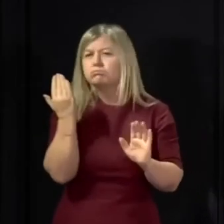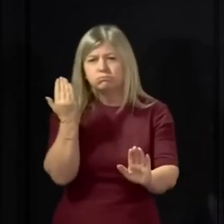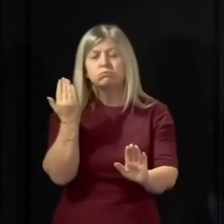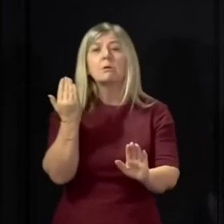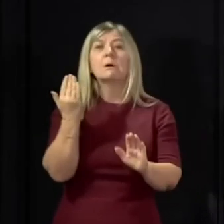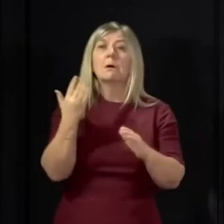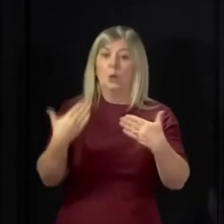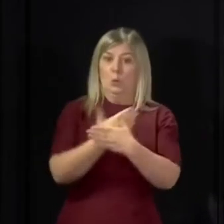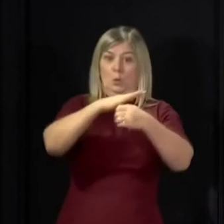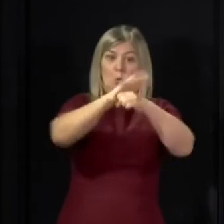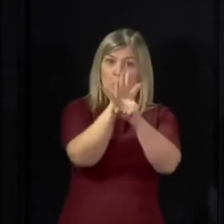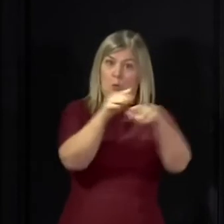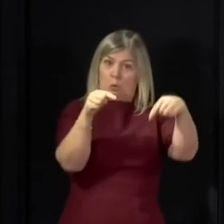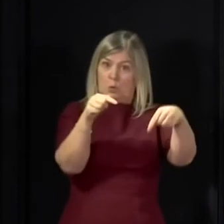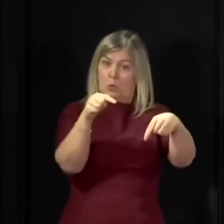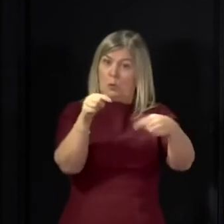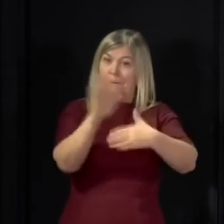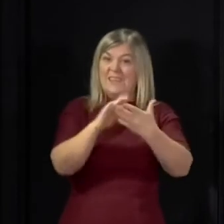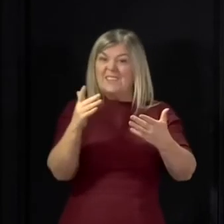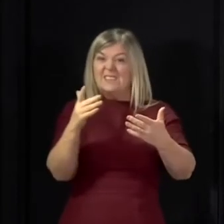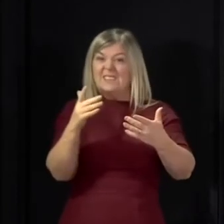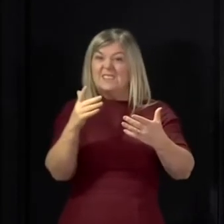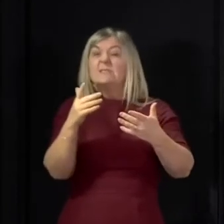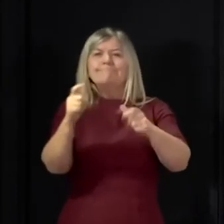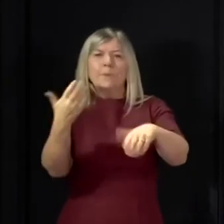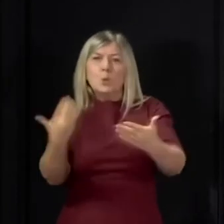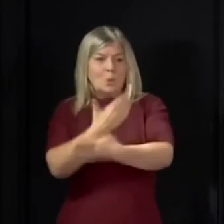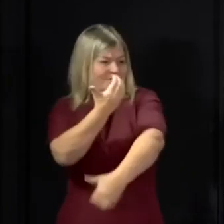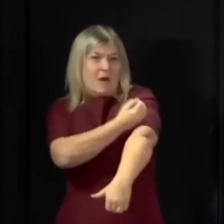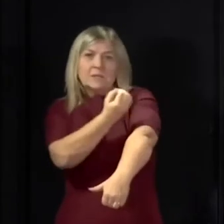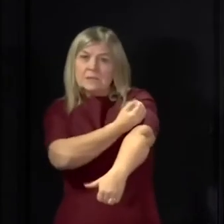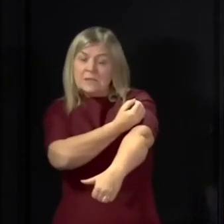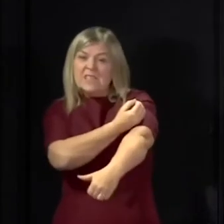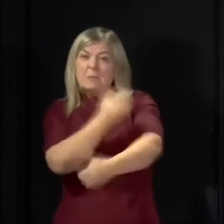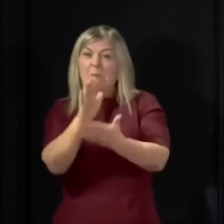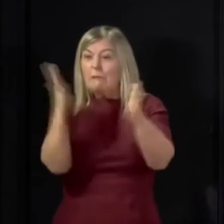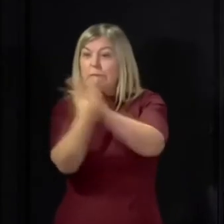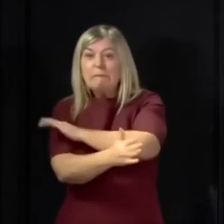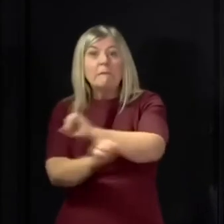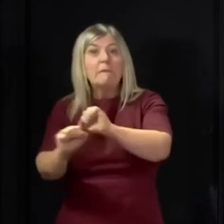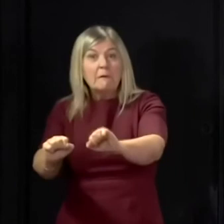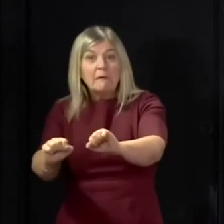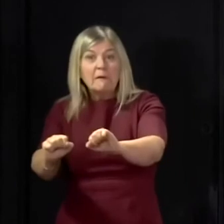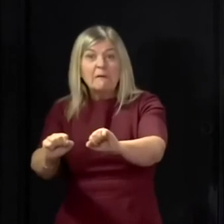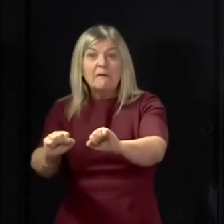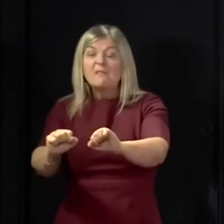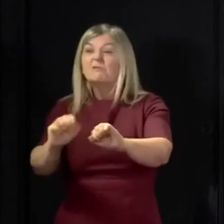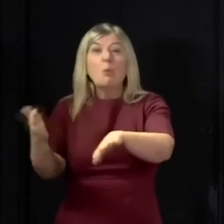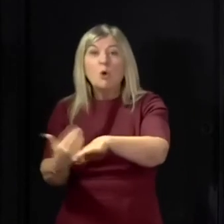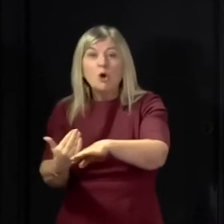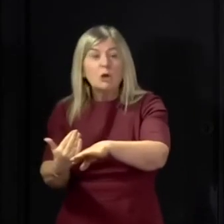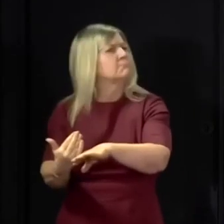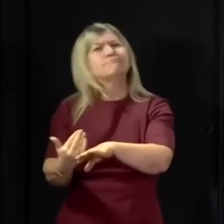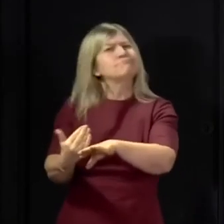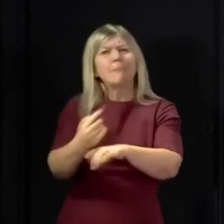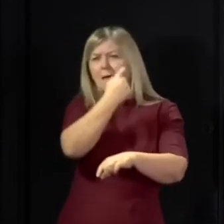the new strain will affect the effectiveness of the vaccines that are being developed or indeed the vaccine that is currently in